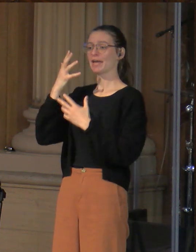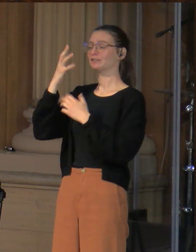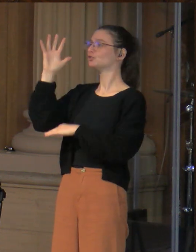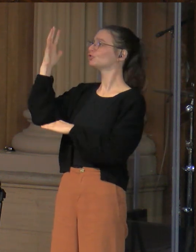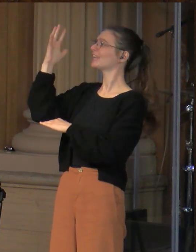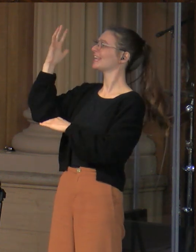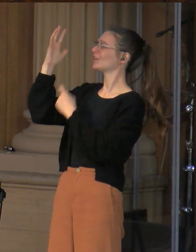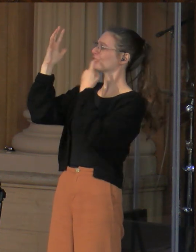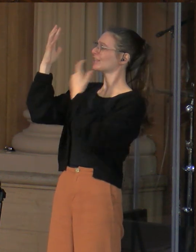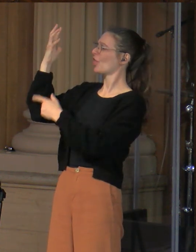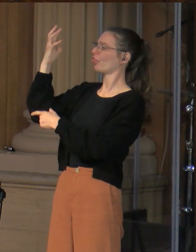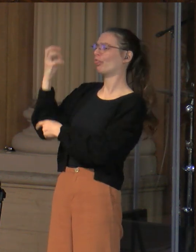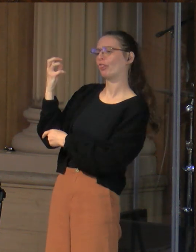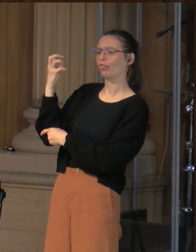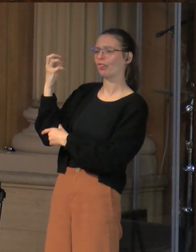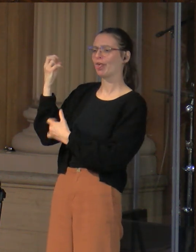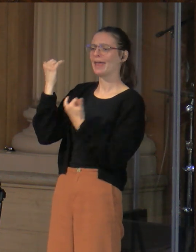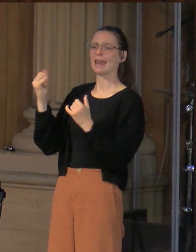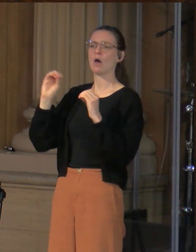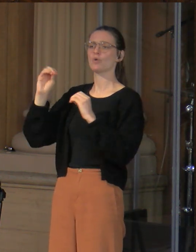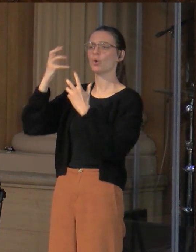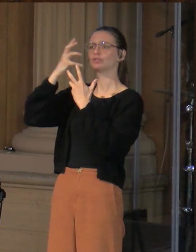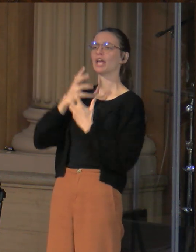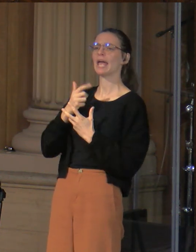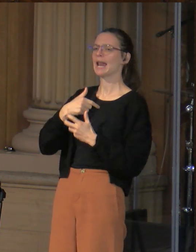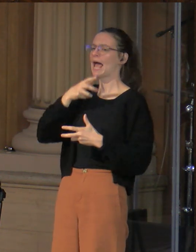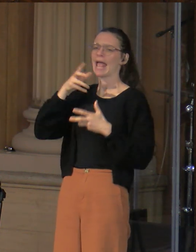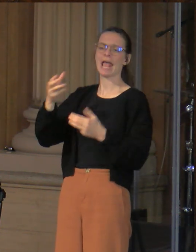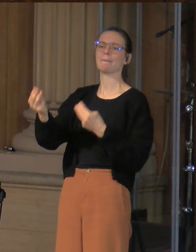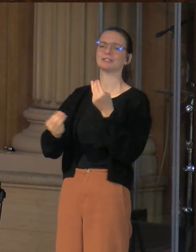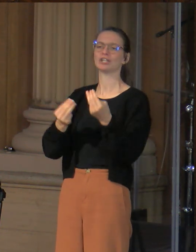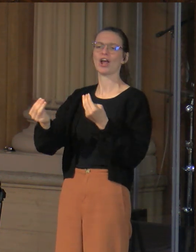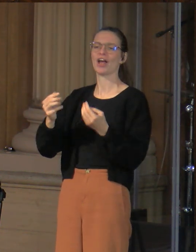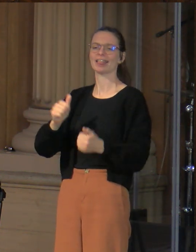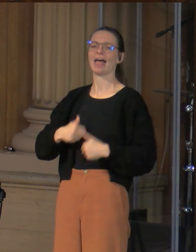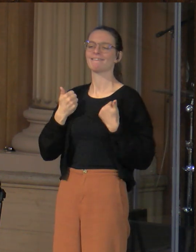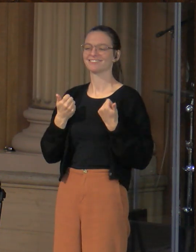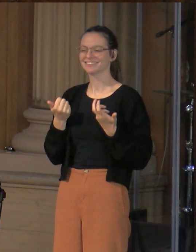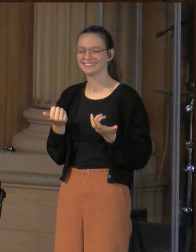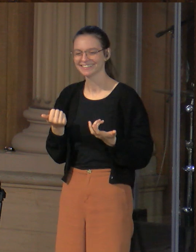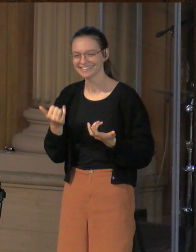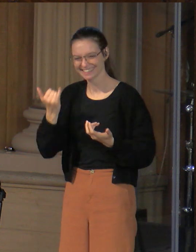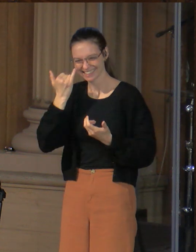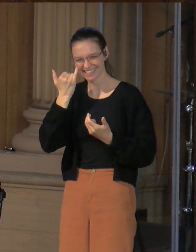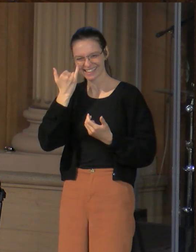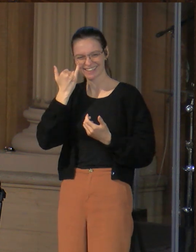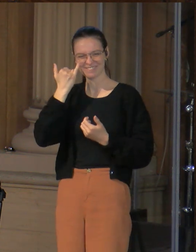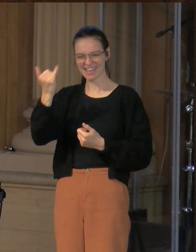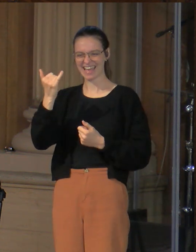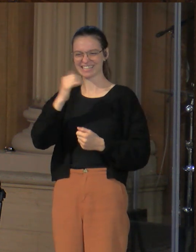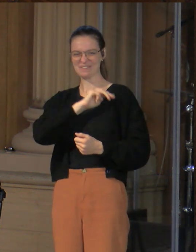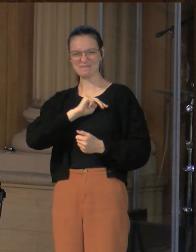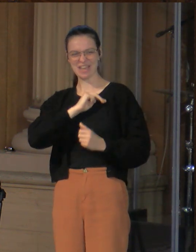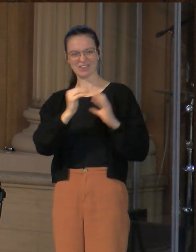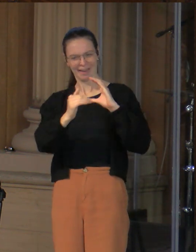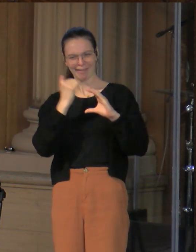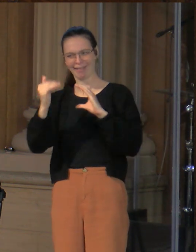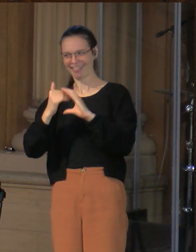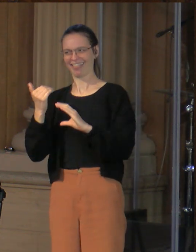got eaten by a worm, and now I don't have shade. I hate missionary life. Like, we'd be like, this is our missionary? And that's the actual story.